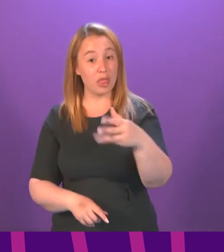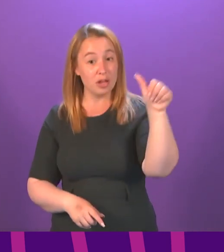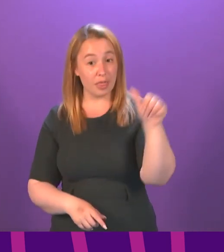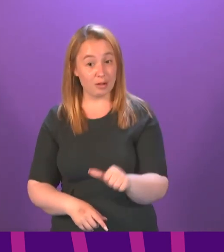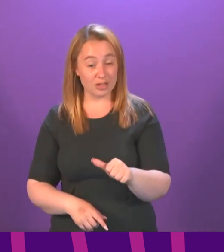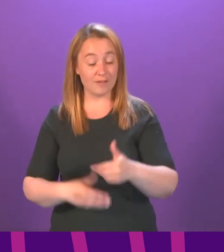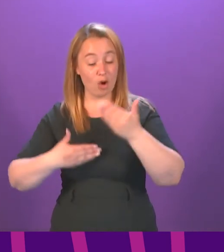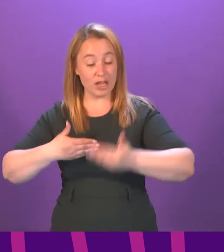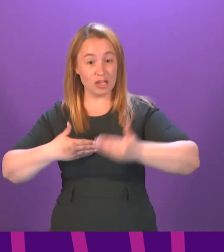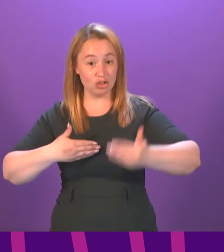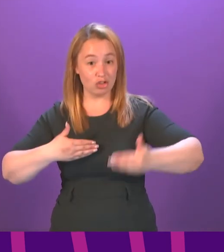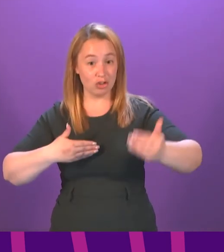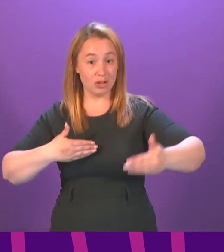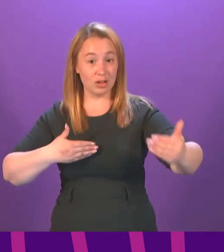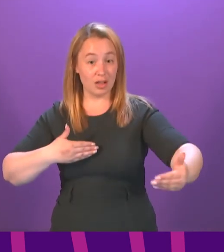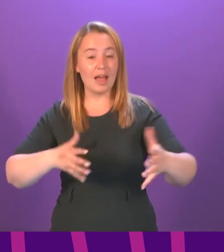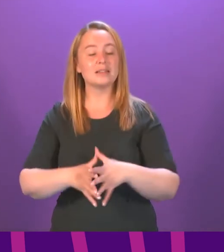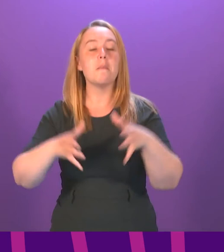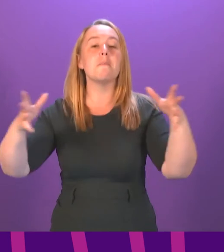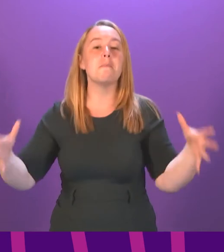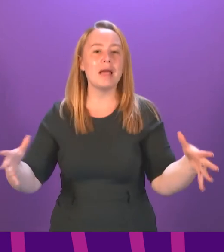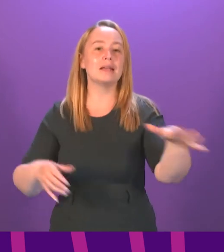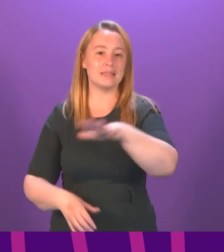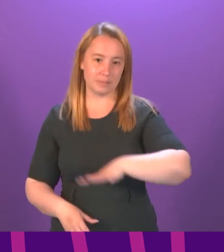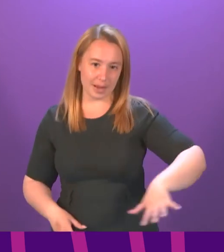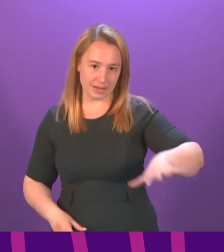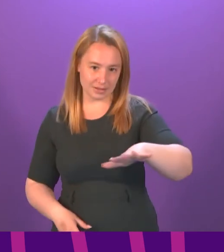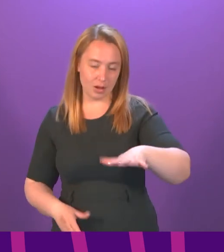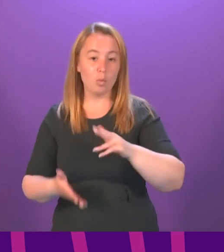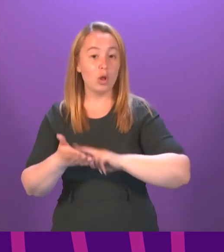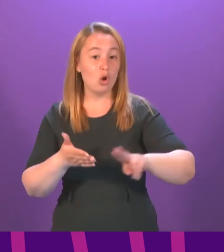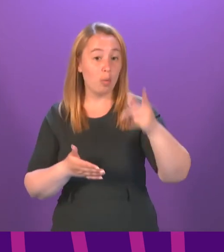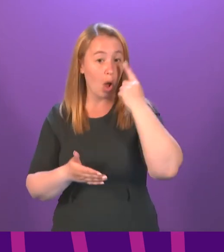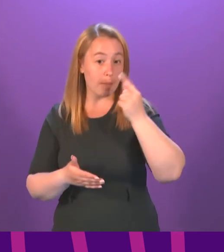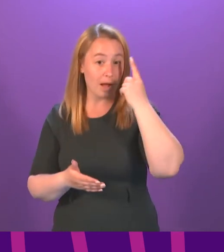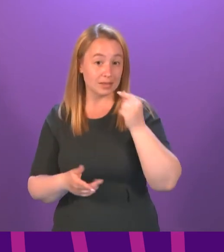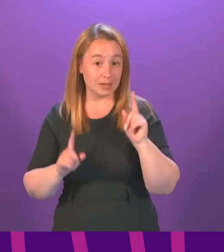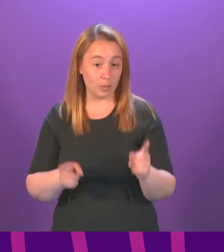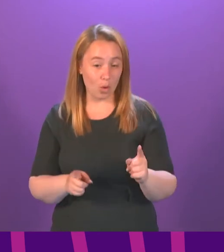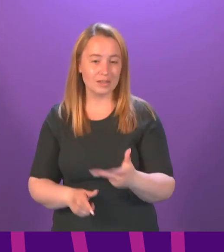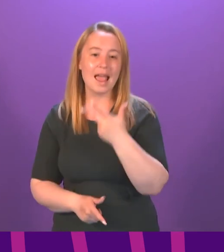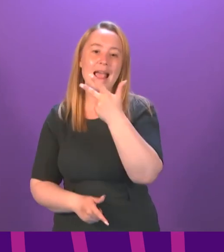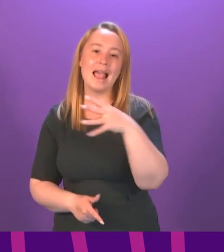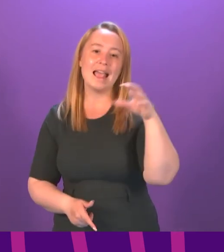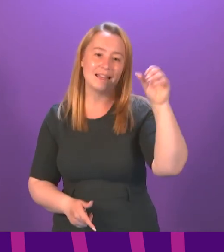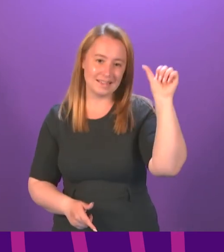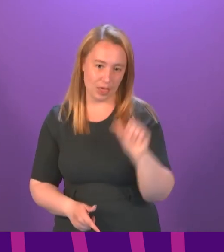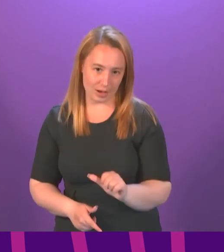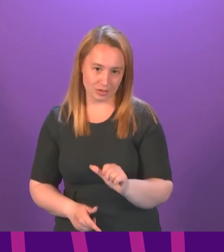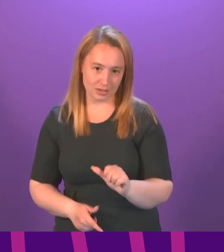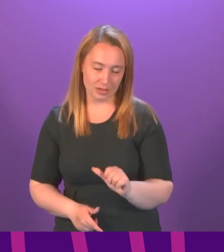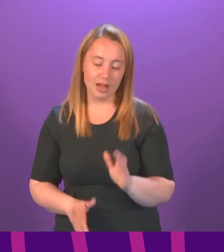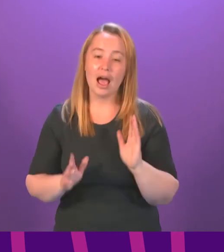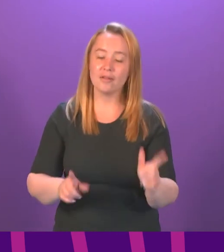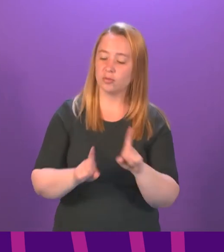session, this is in a large outdoor space with a normal capacity for up to 80,000 people. Necessary physical